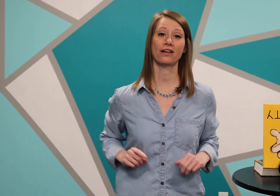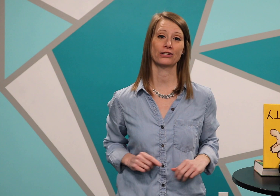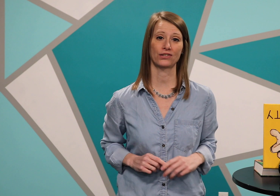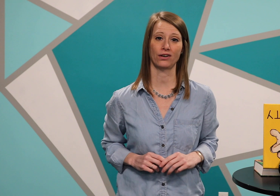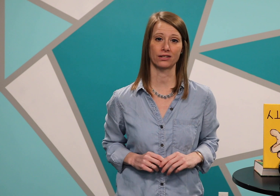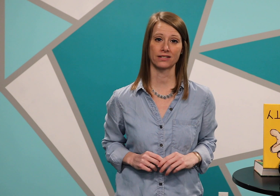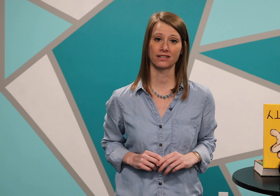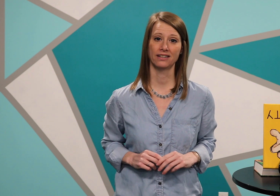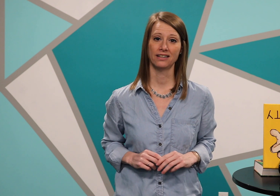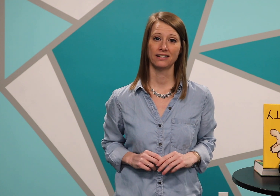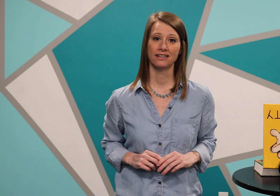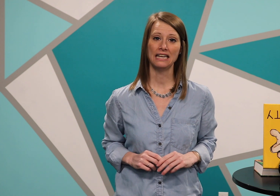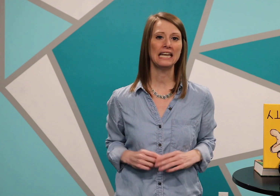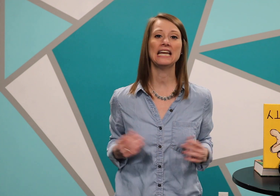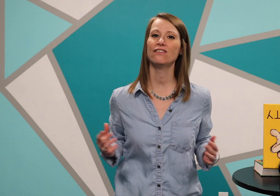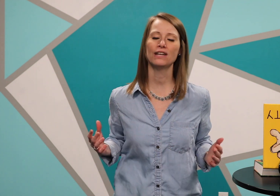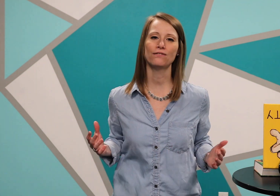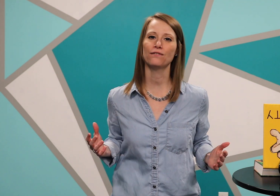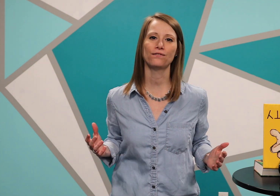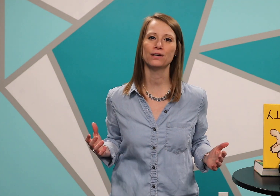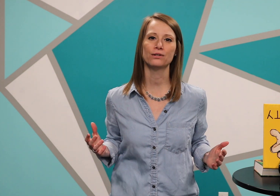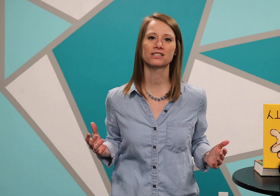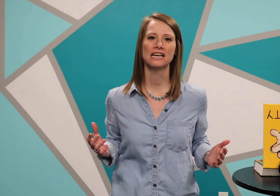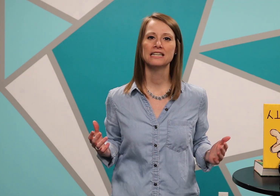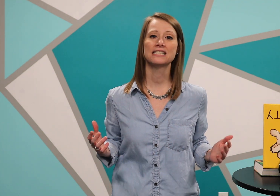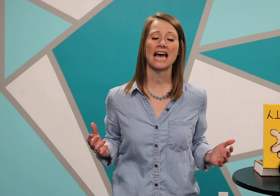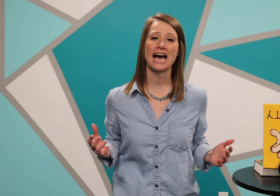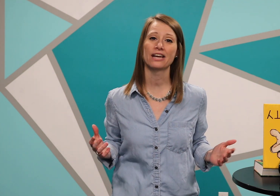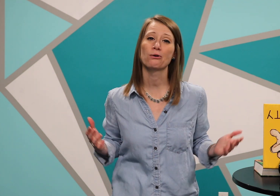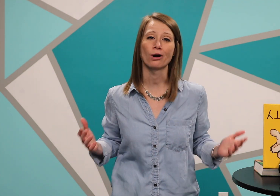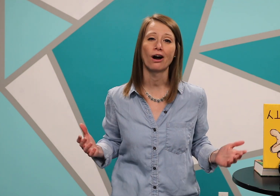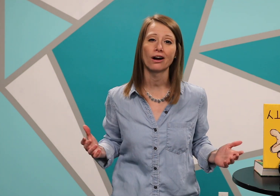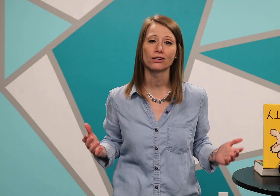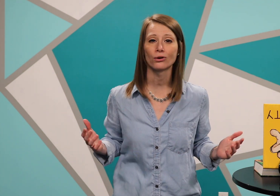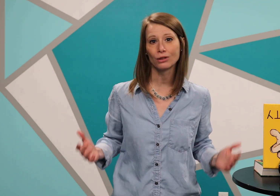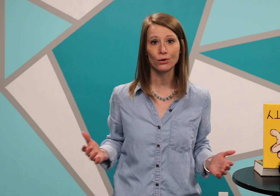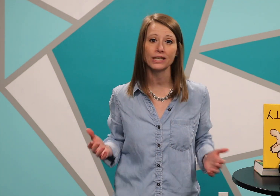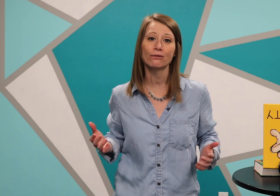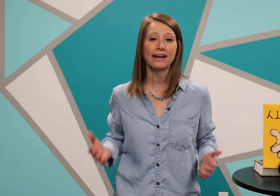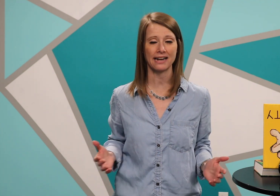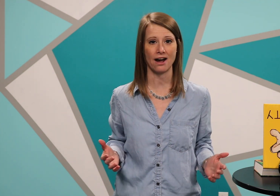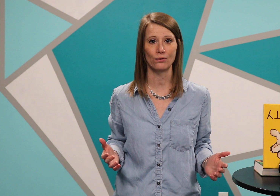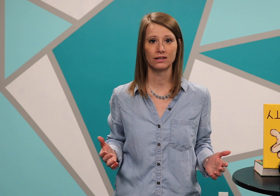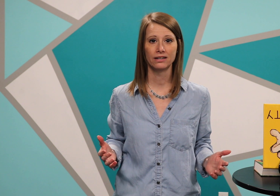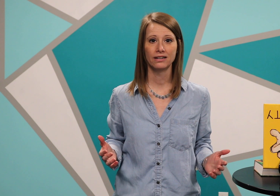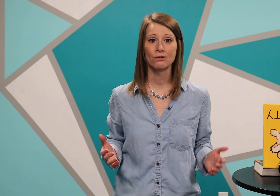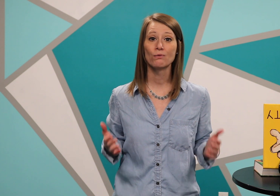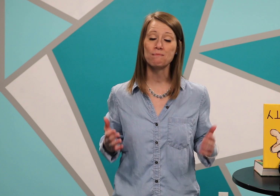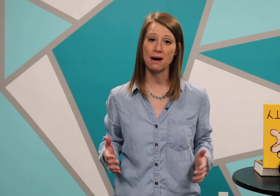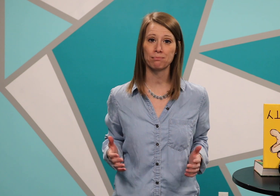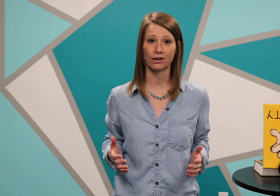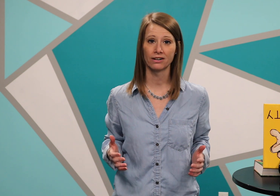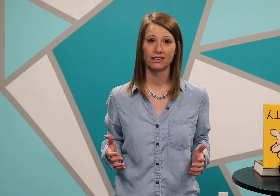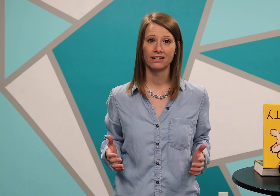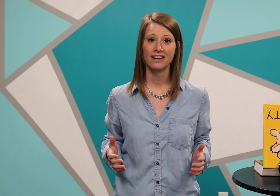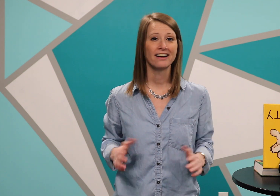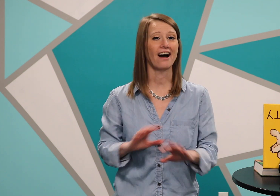others first even if it feels sad or hard or lonely right now remember God